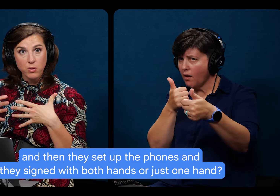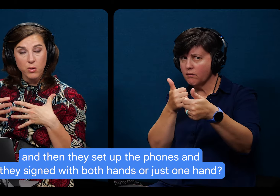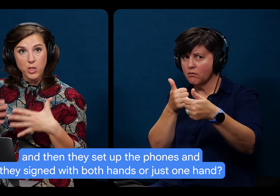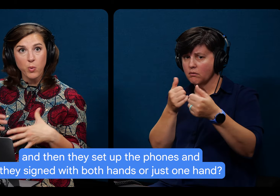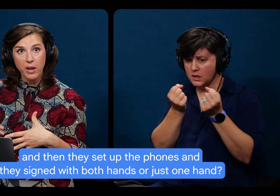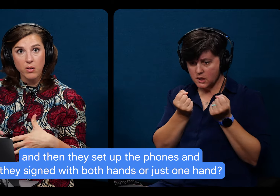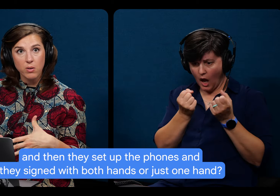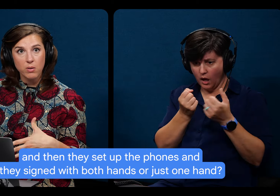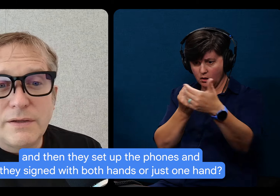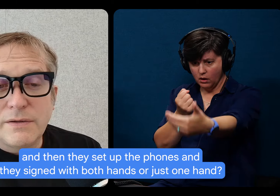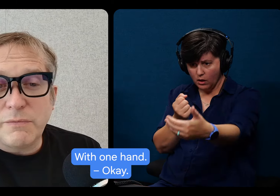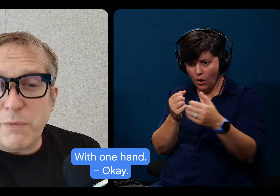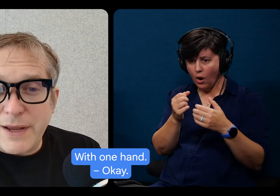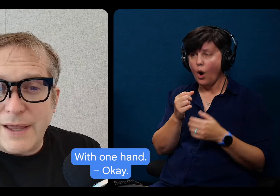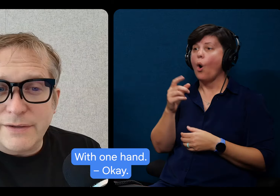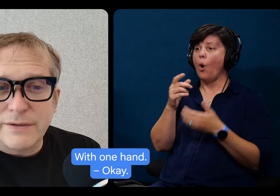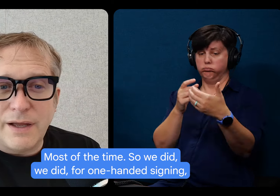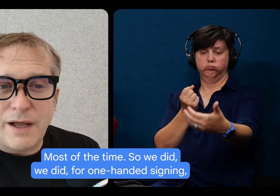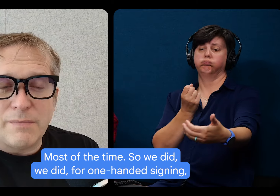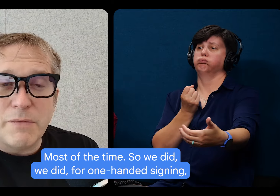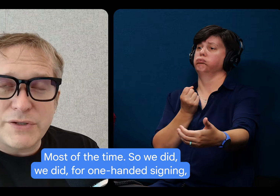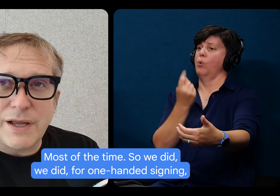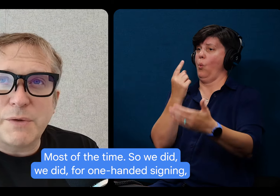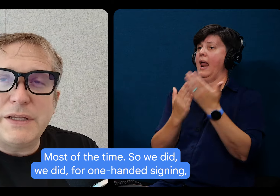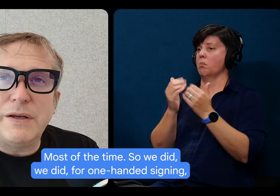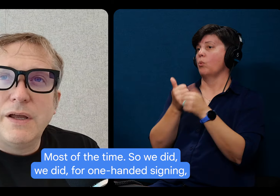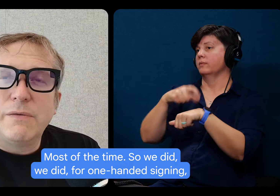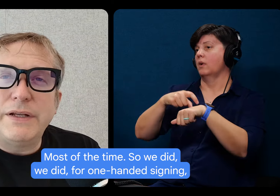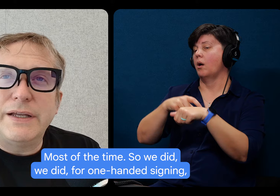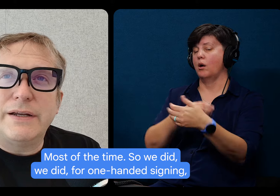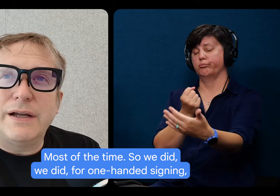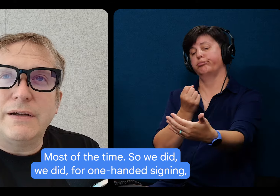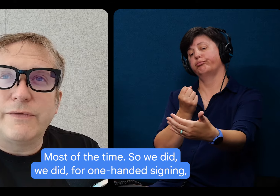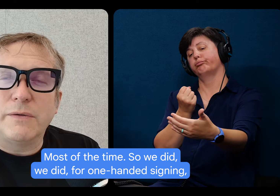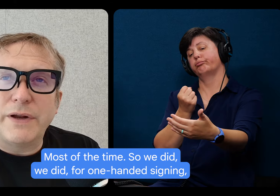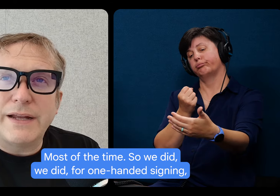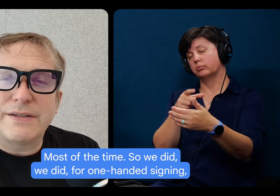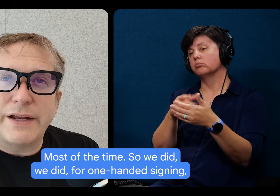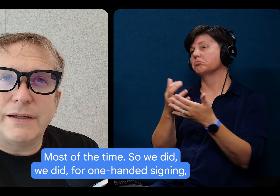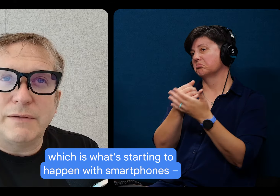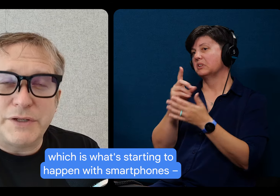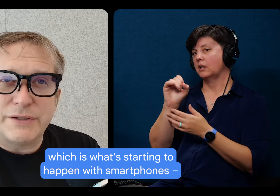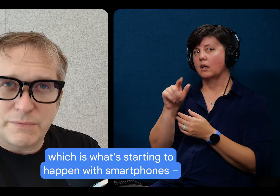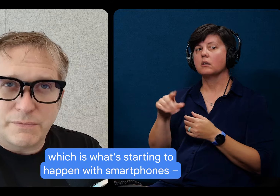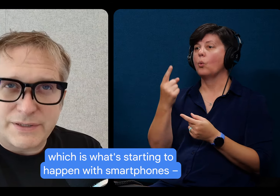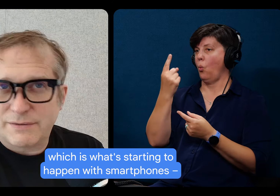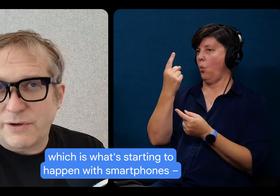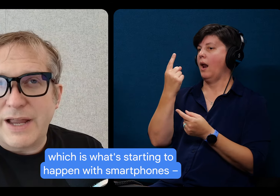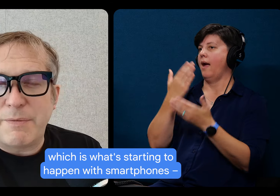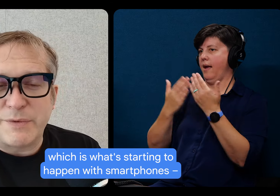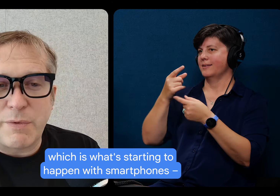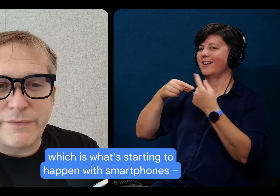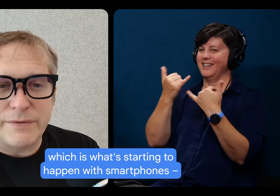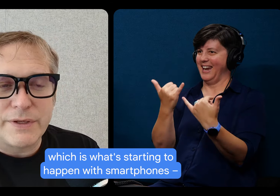hands or just one hand? With one hand. Okay. most of time. So we did, we did, uh, for one handed signing, which is what's